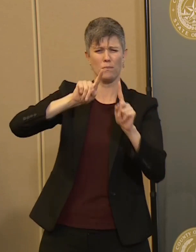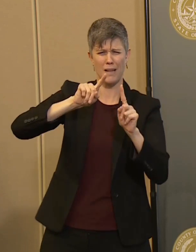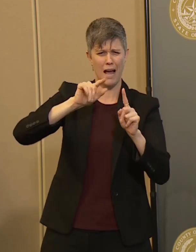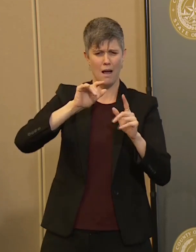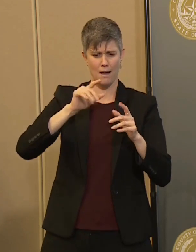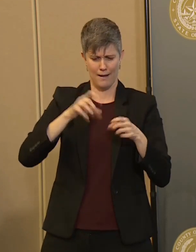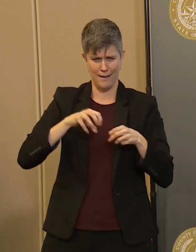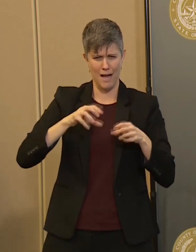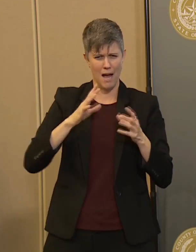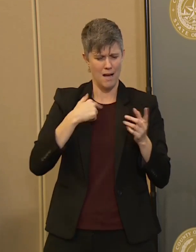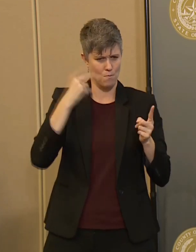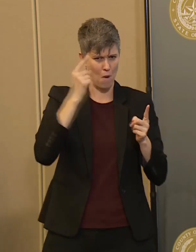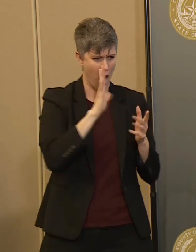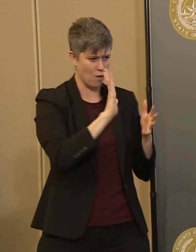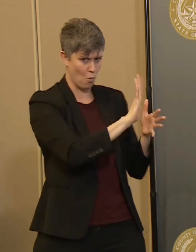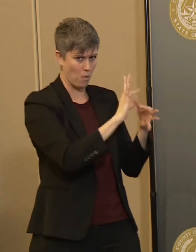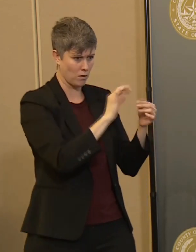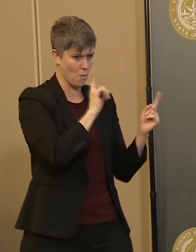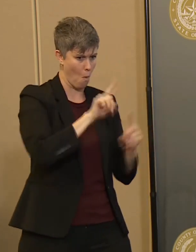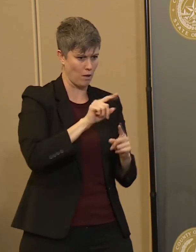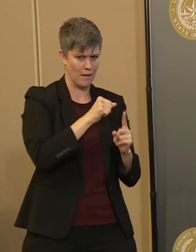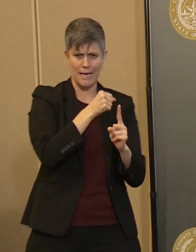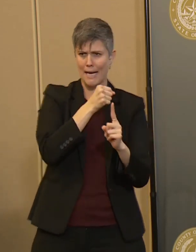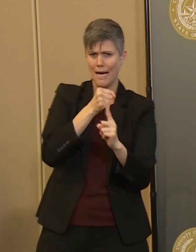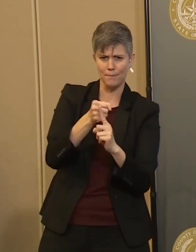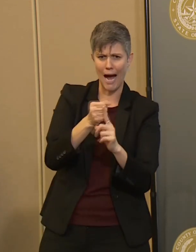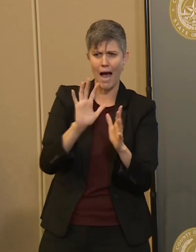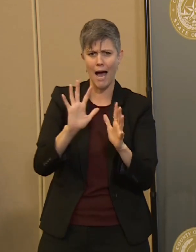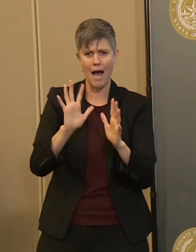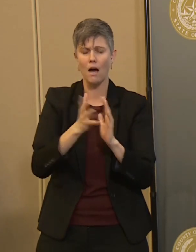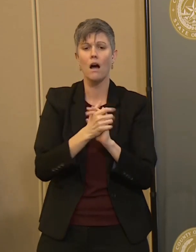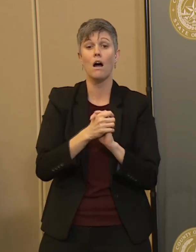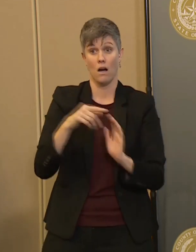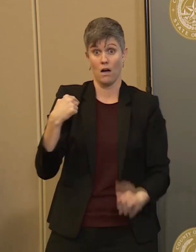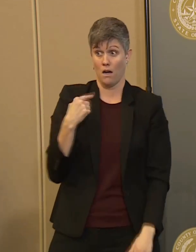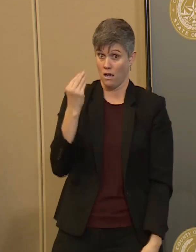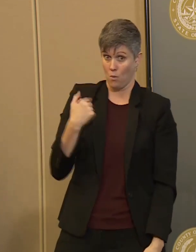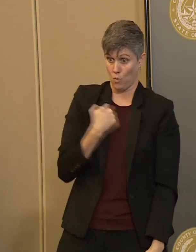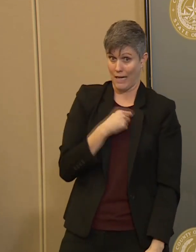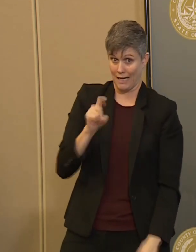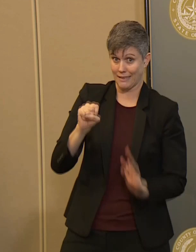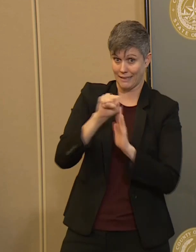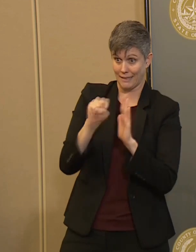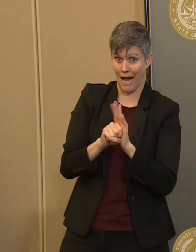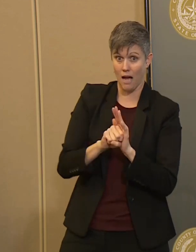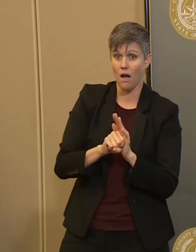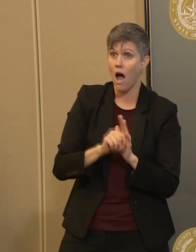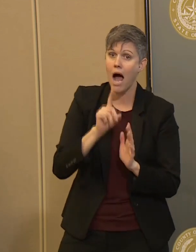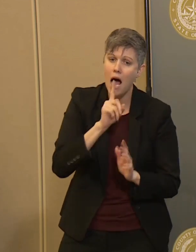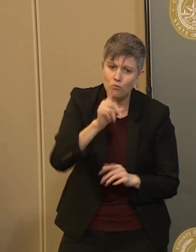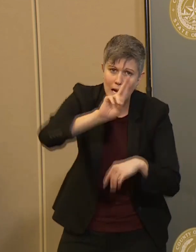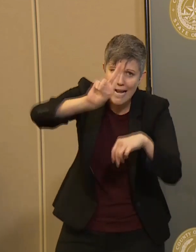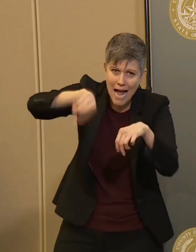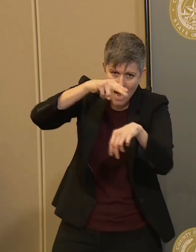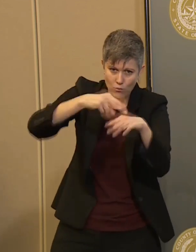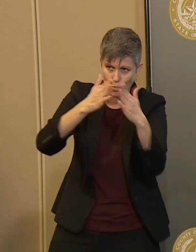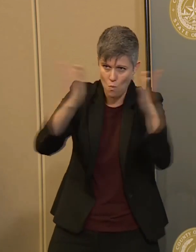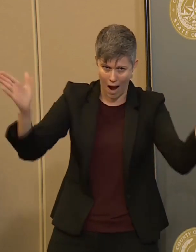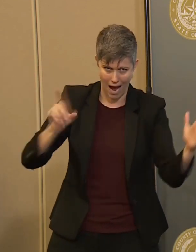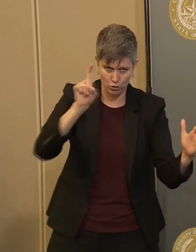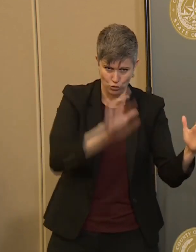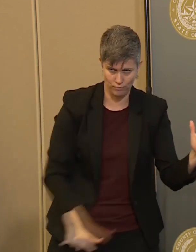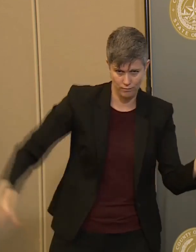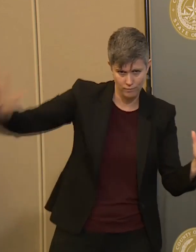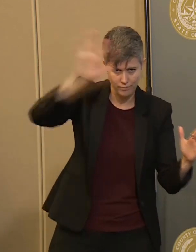compliance? We, of course, need a statewide strategy. We need a national strategy. Uh, we at the local